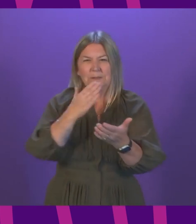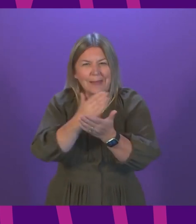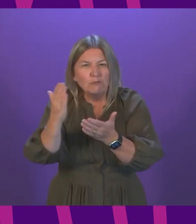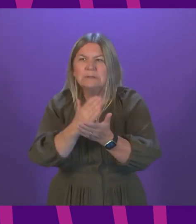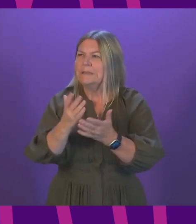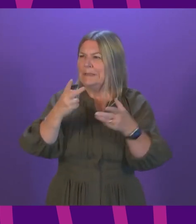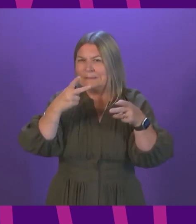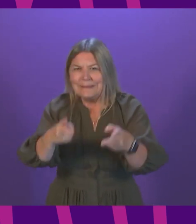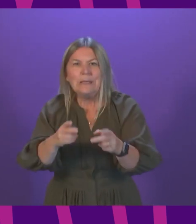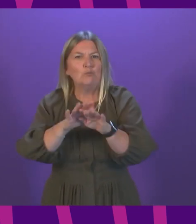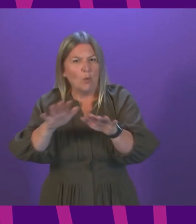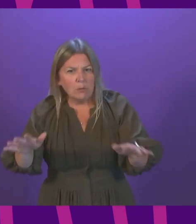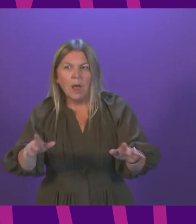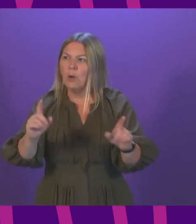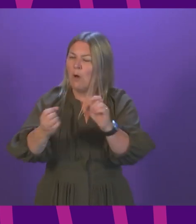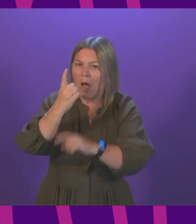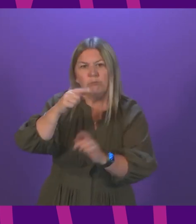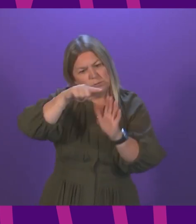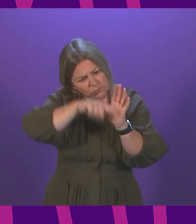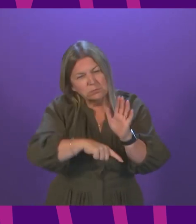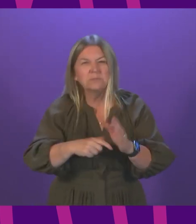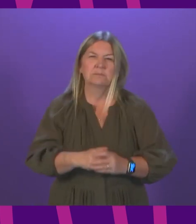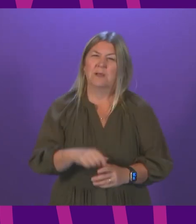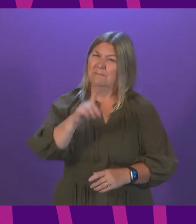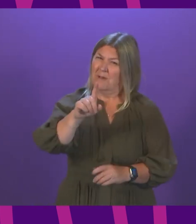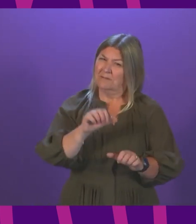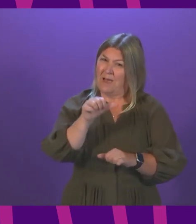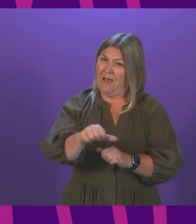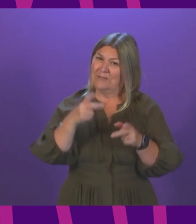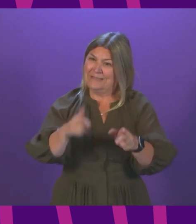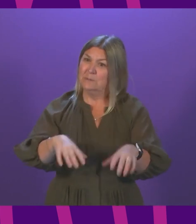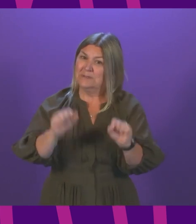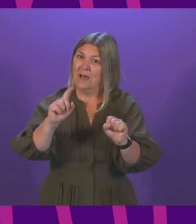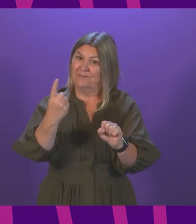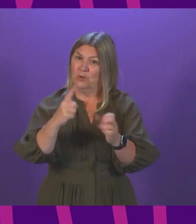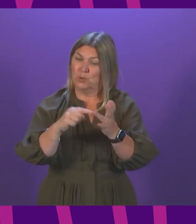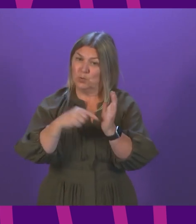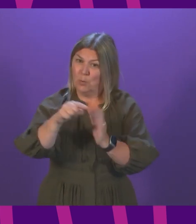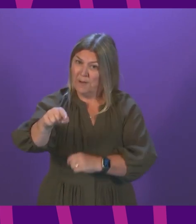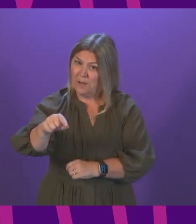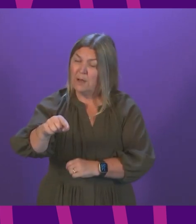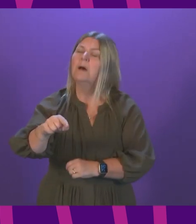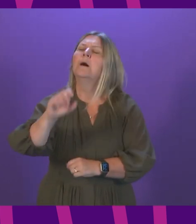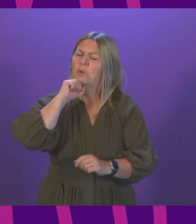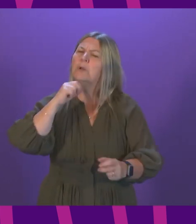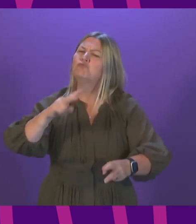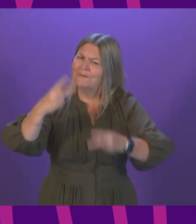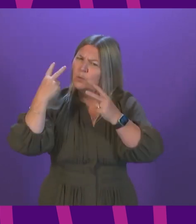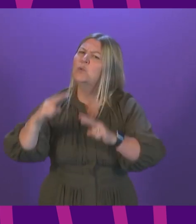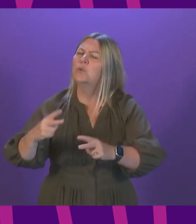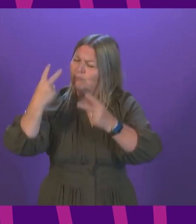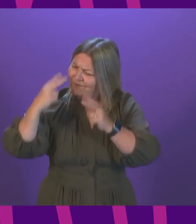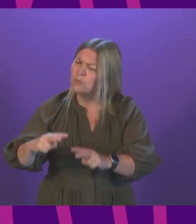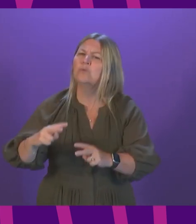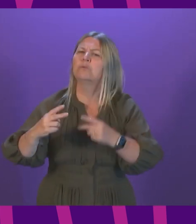will operate. However, let me stress that even after the scheme is started, we will keep the operational details under review. We will be